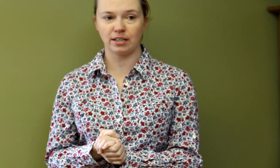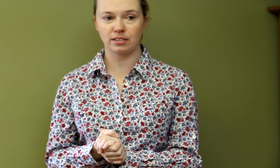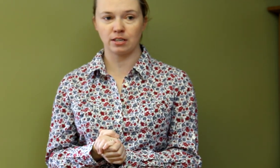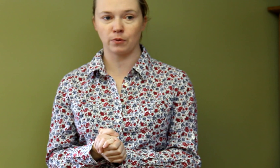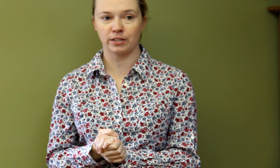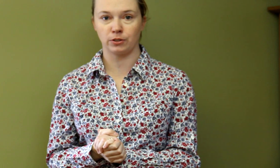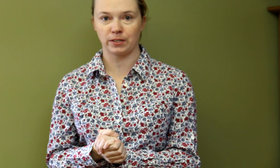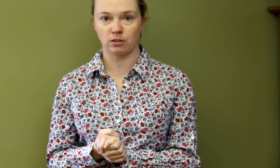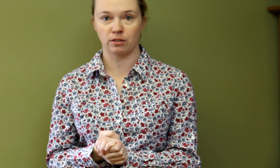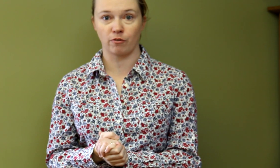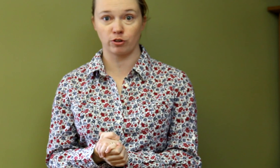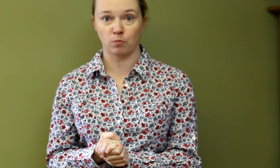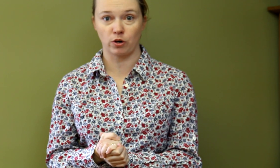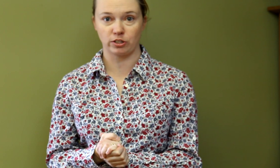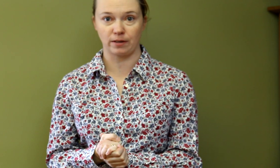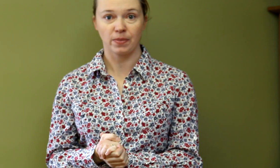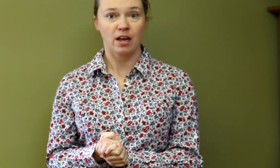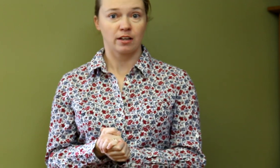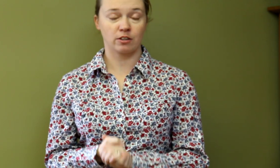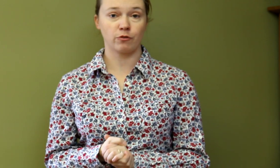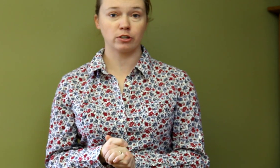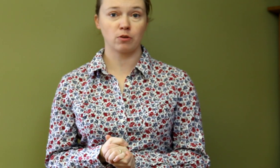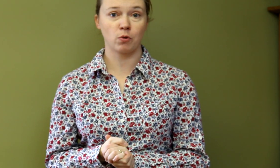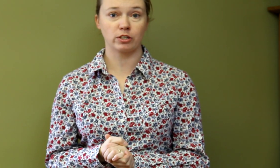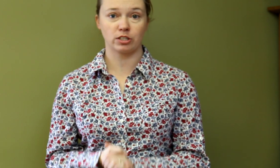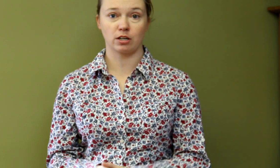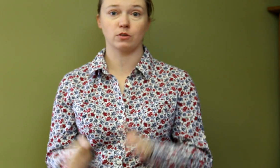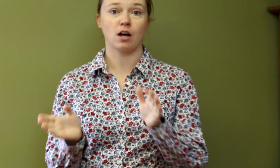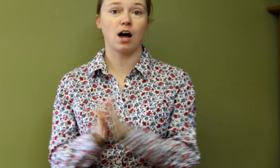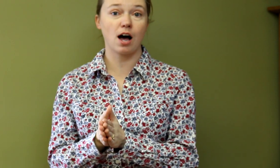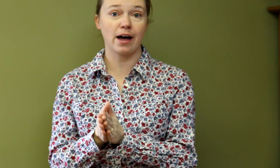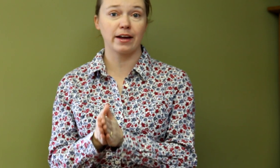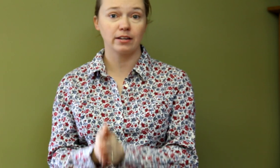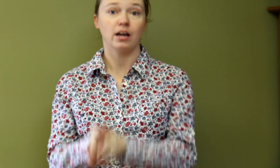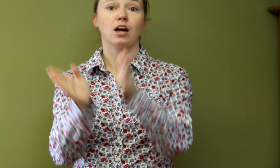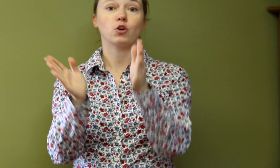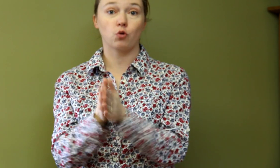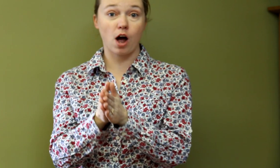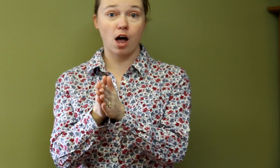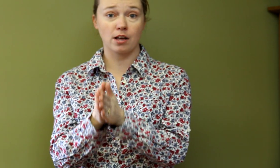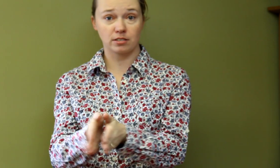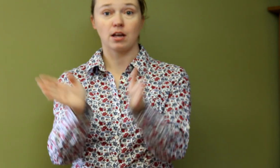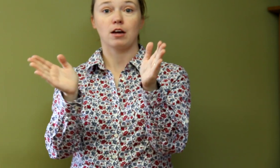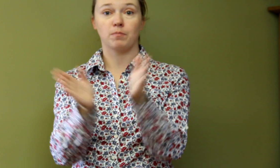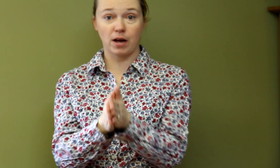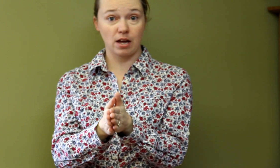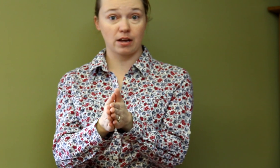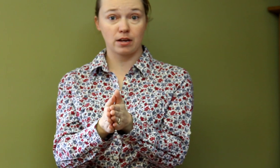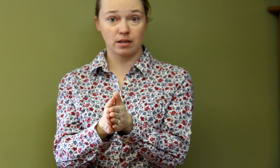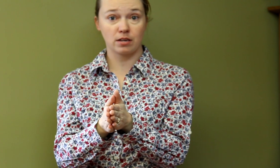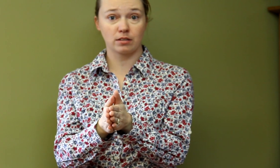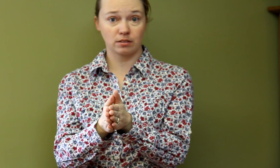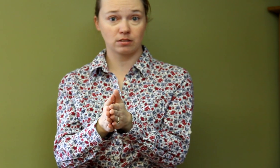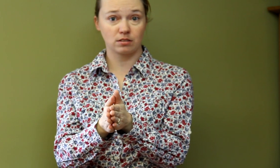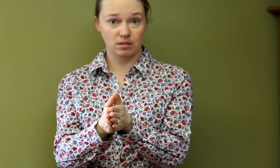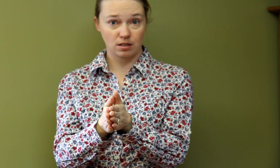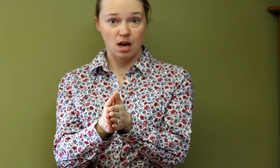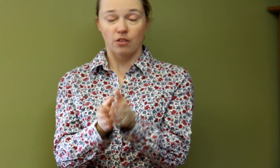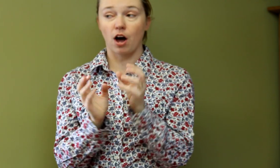next thing you want to do is learn the first portion. Now the first portion goes hot, cross, buns. The